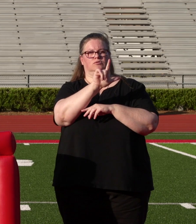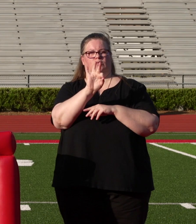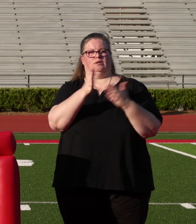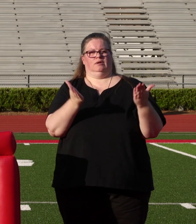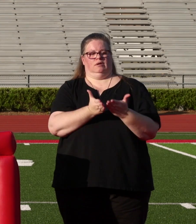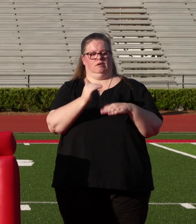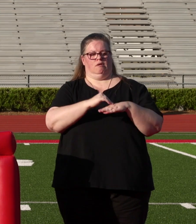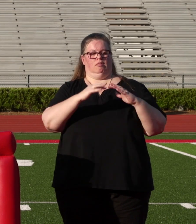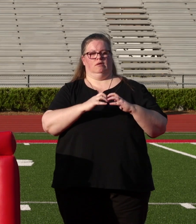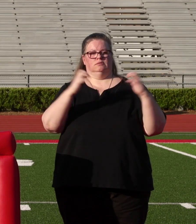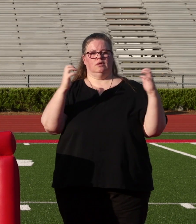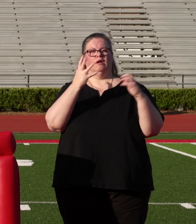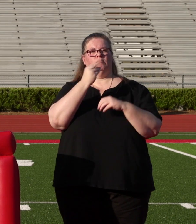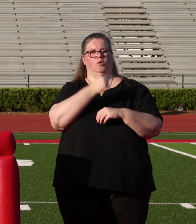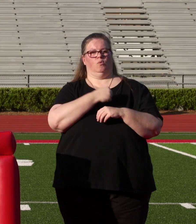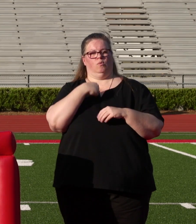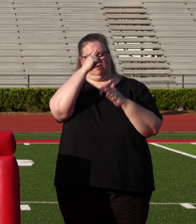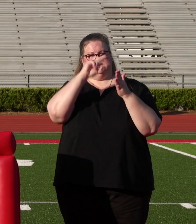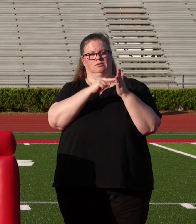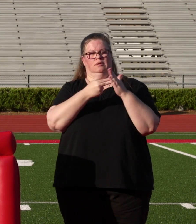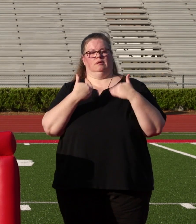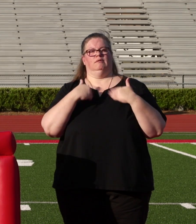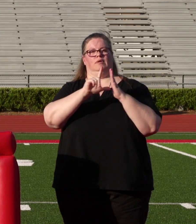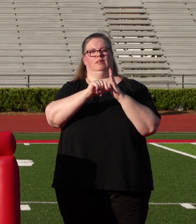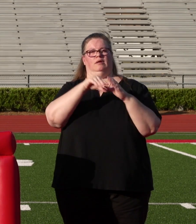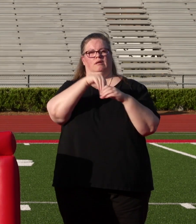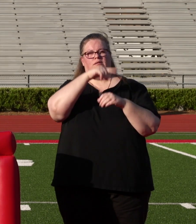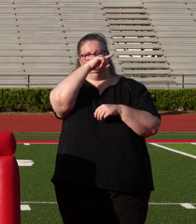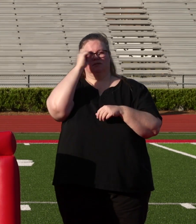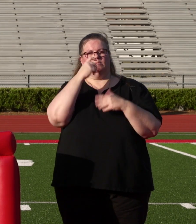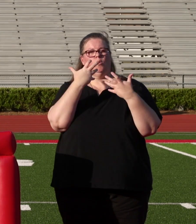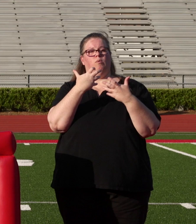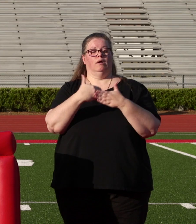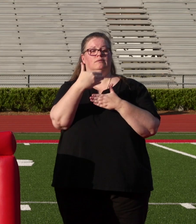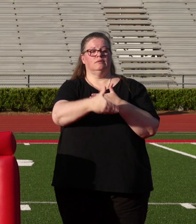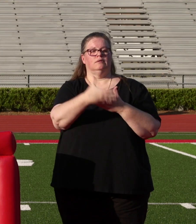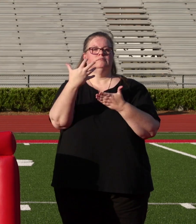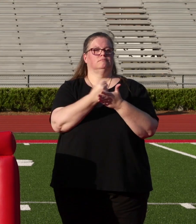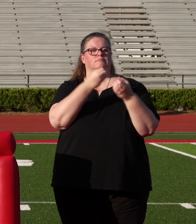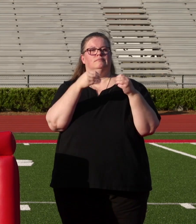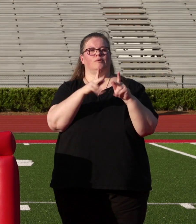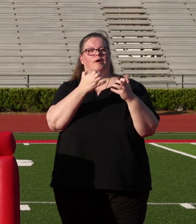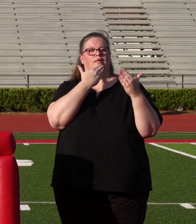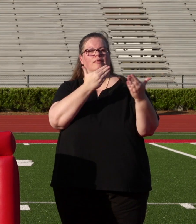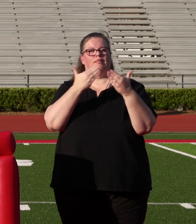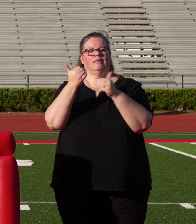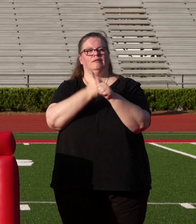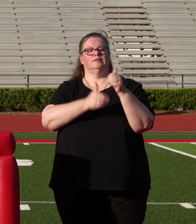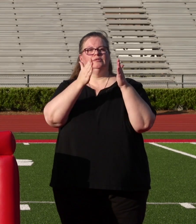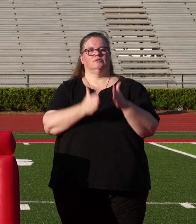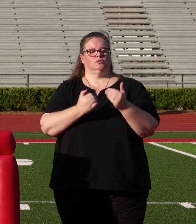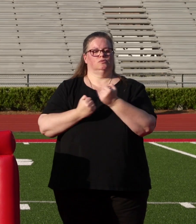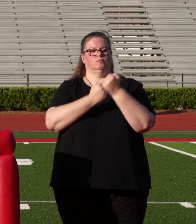We still very much intend to have that later in the summer. Next, want to take this opportunity to personally thank each member of the audience for